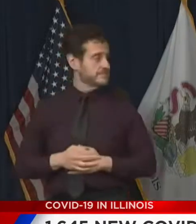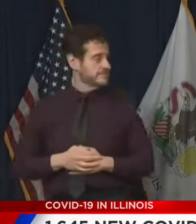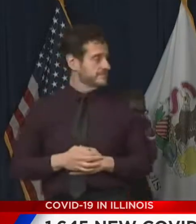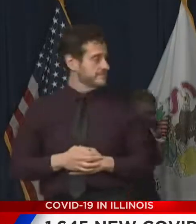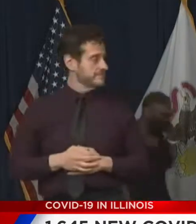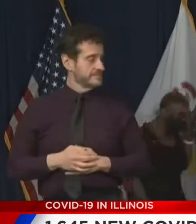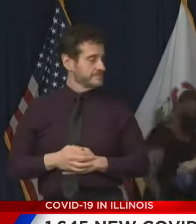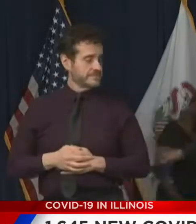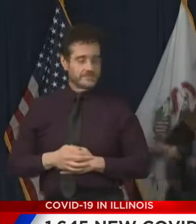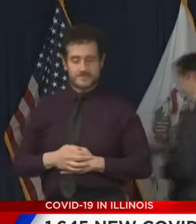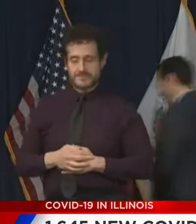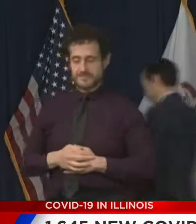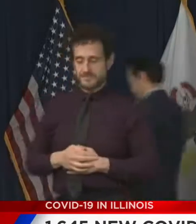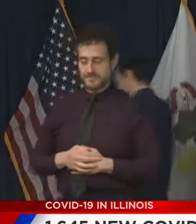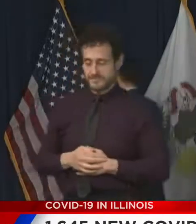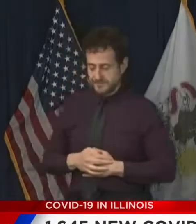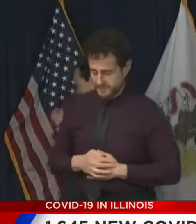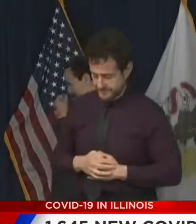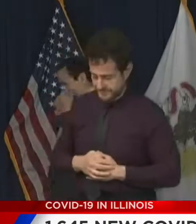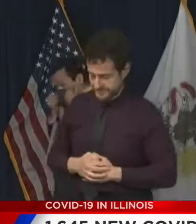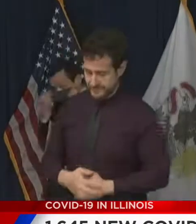-Wilson of the